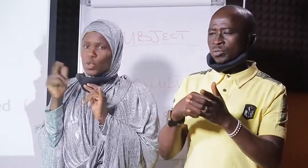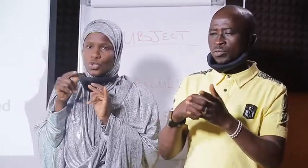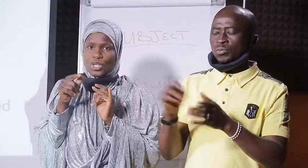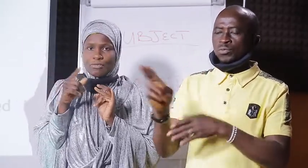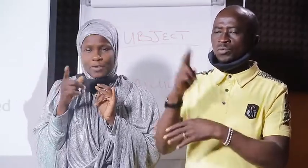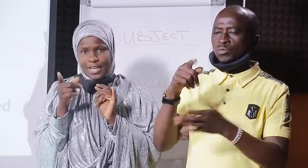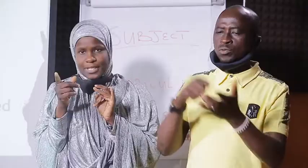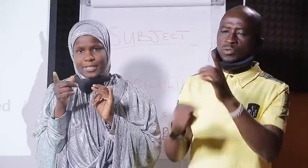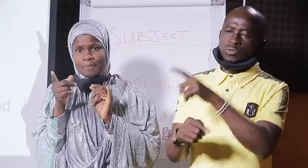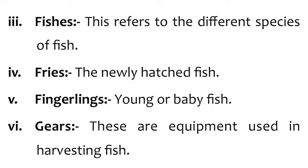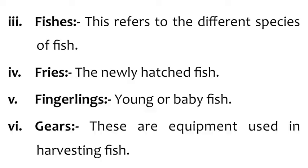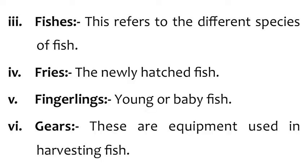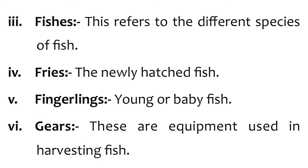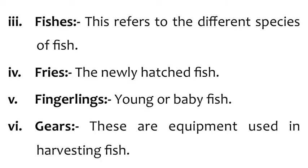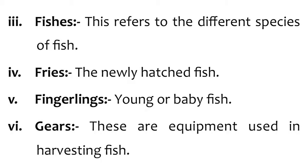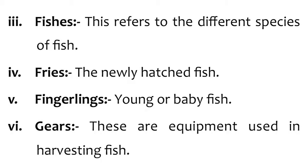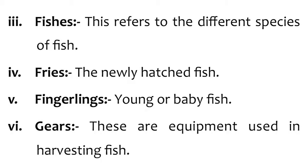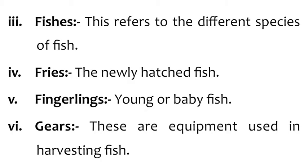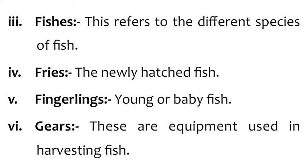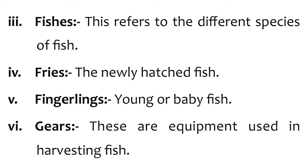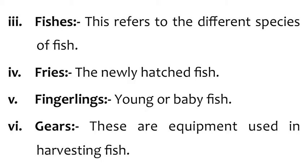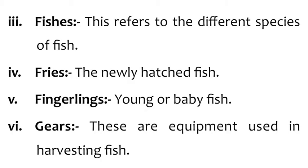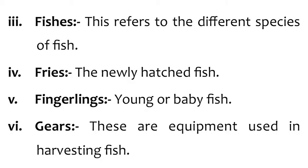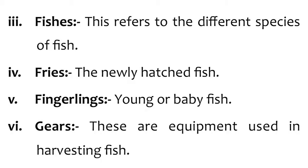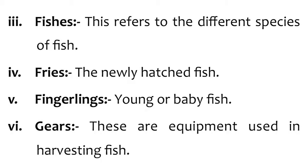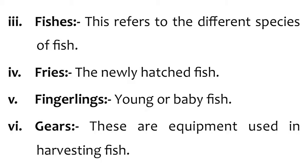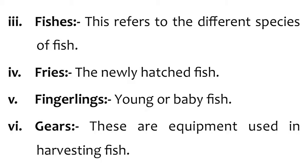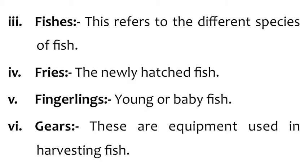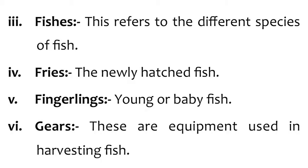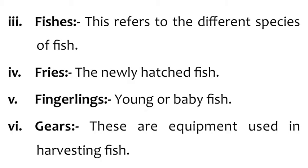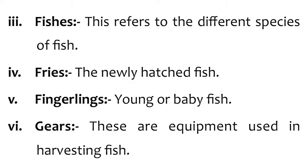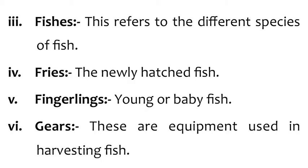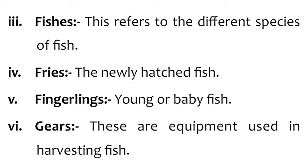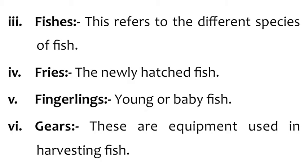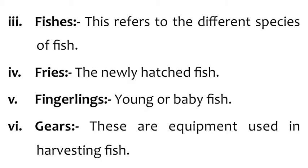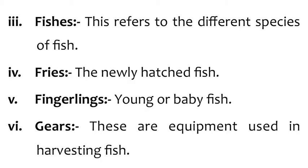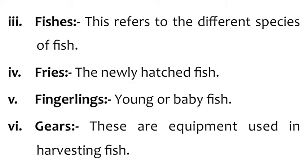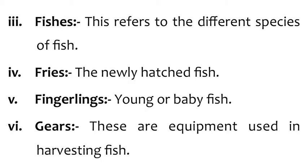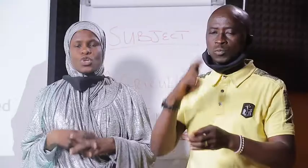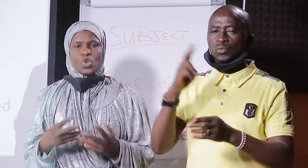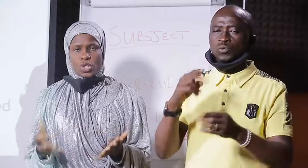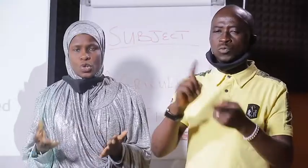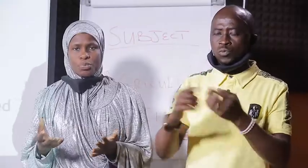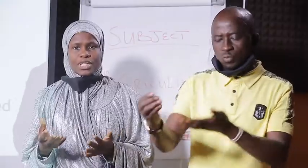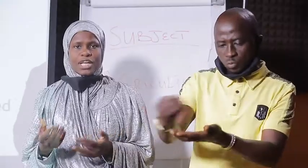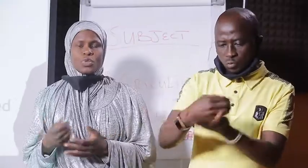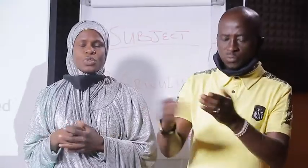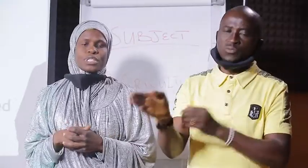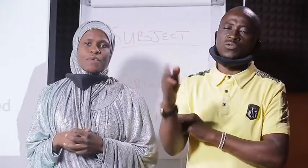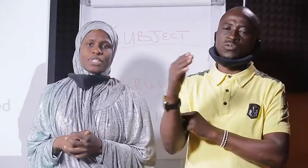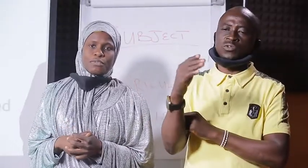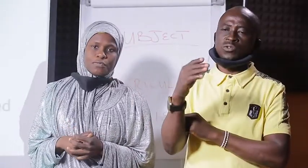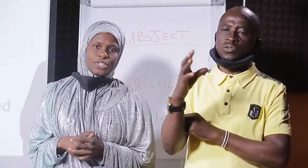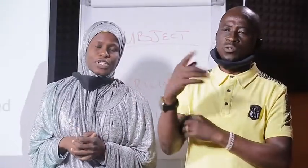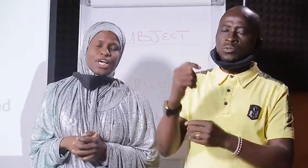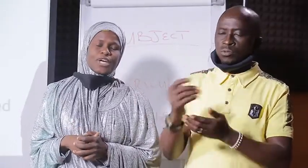Fingerlings, but not the fries. Gears. These are equipment used in harvesting fish. The equipment that we